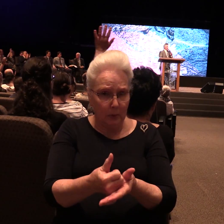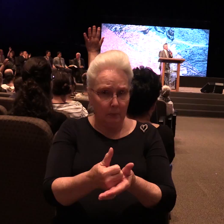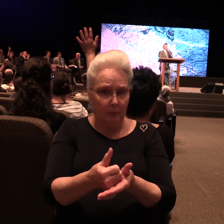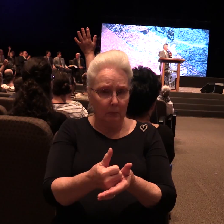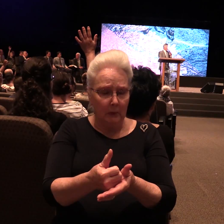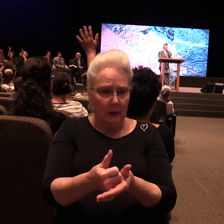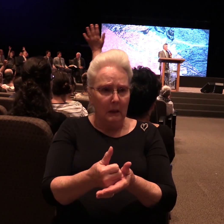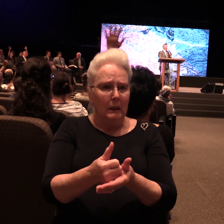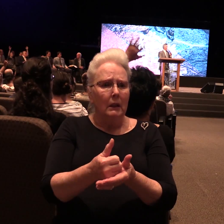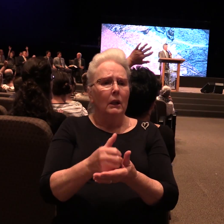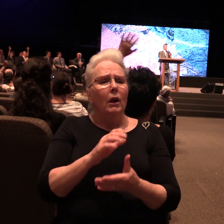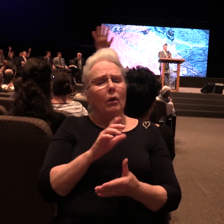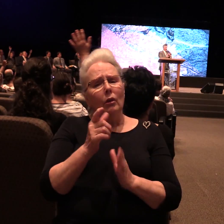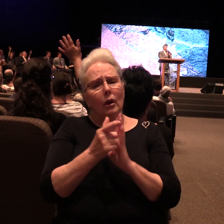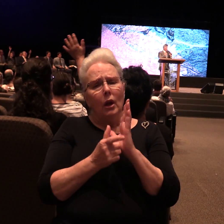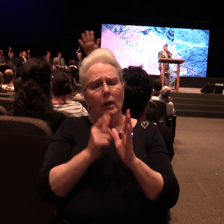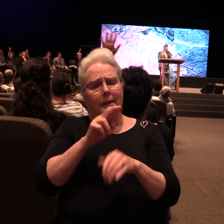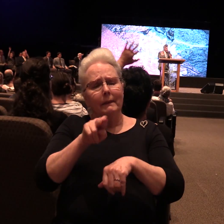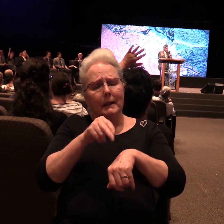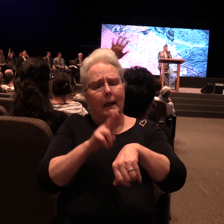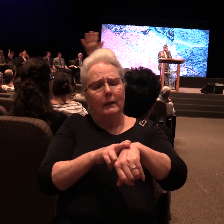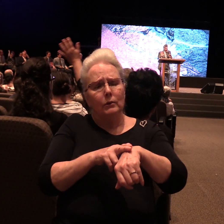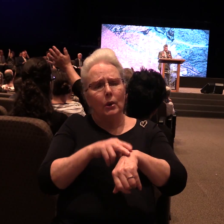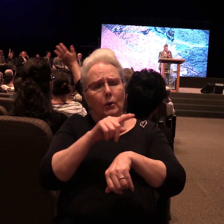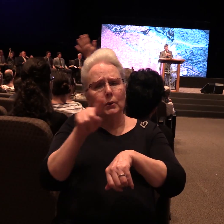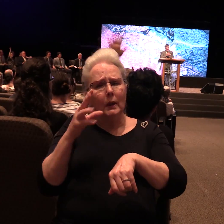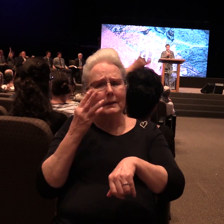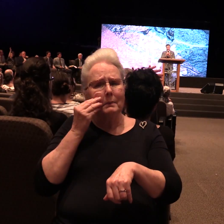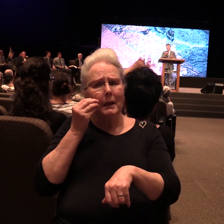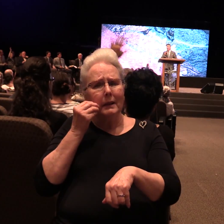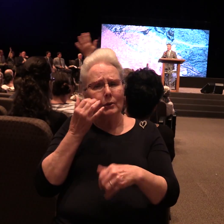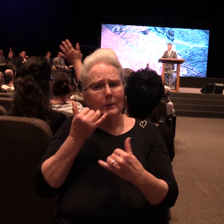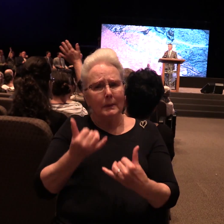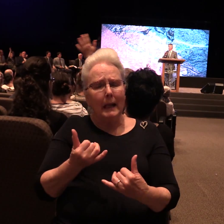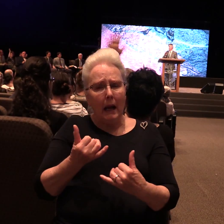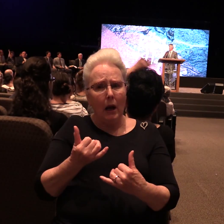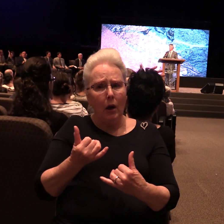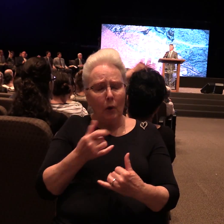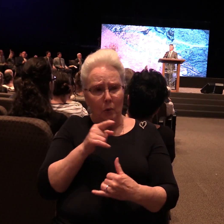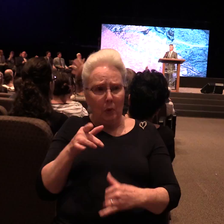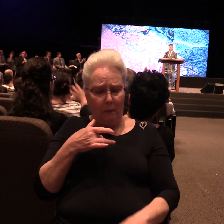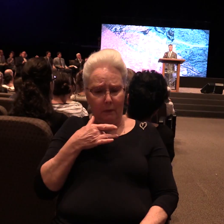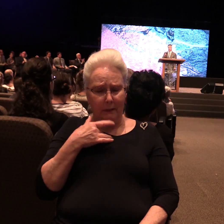nature to bring you out of whatever it is you find yourself trapped in.